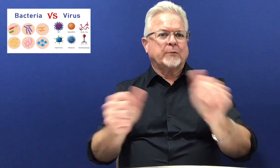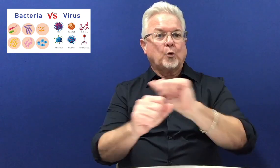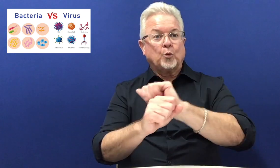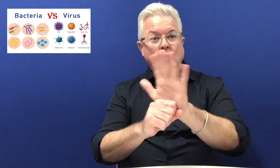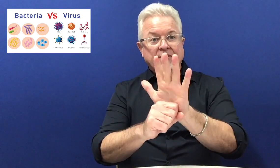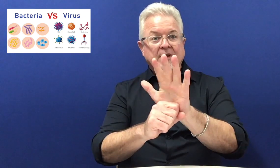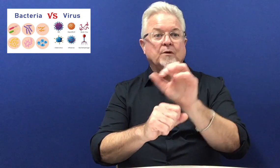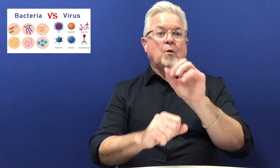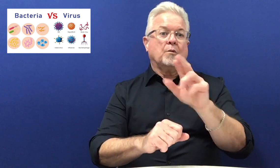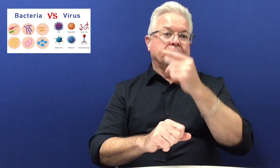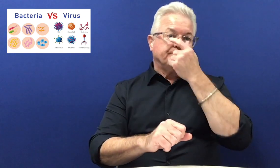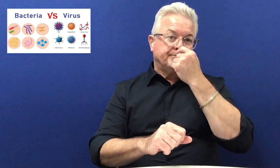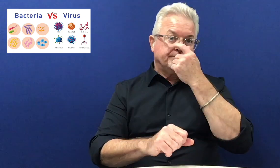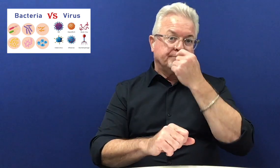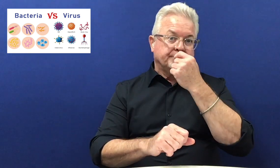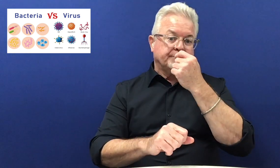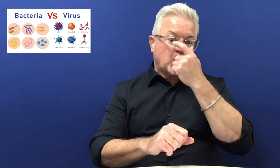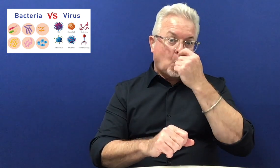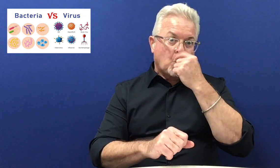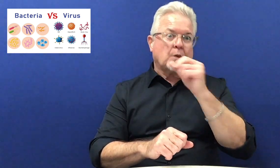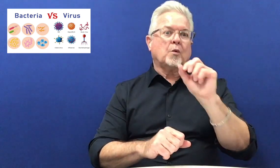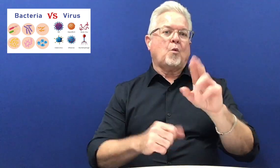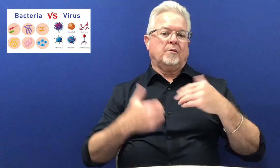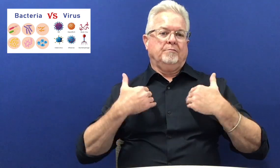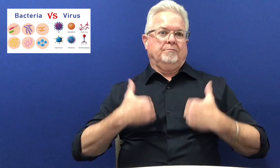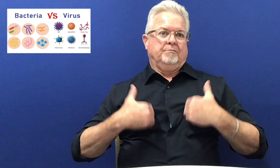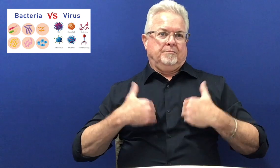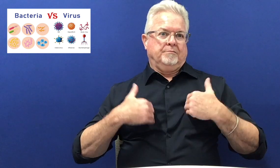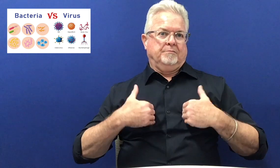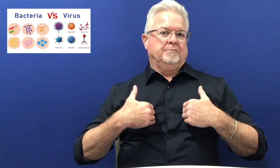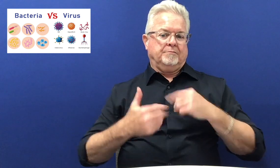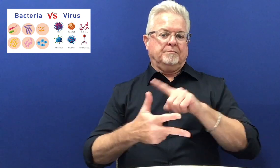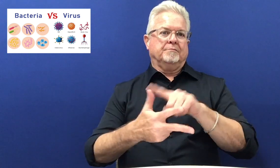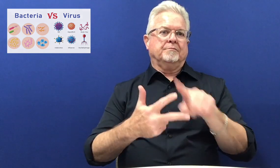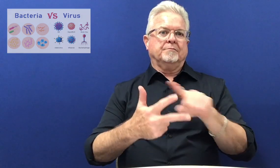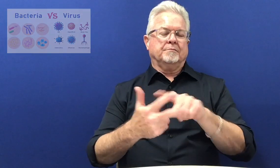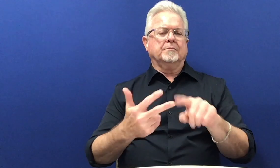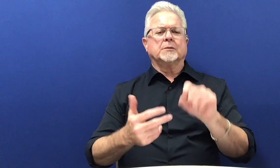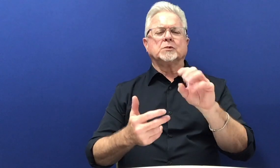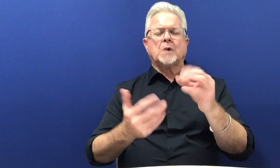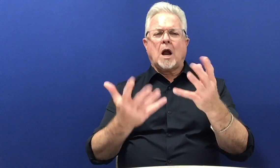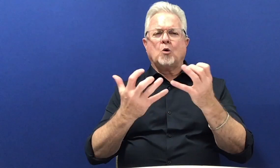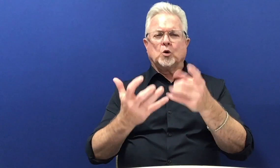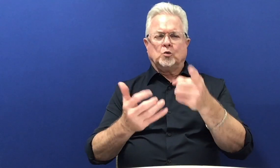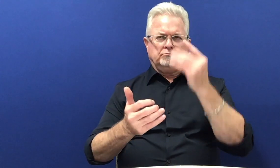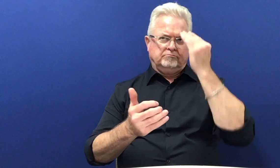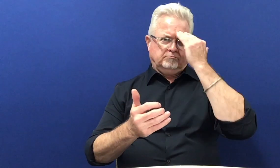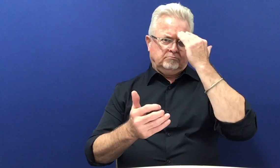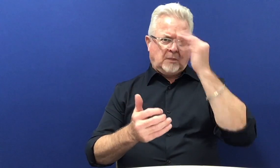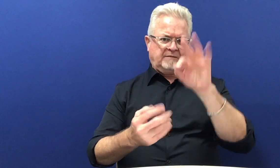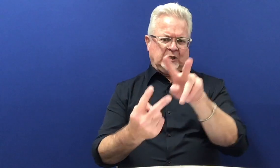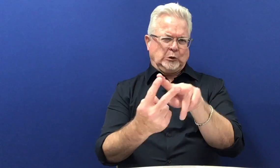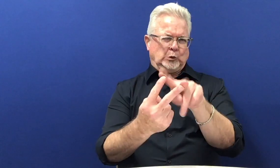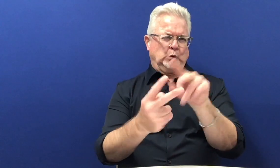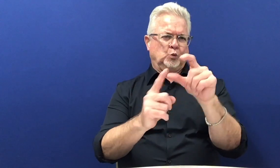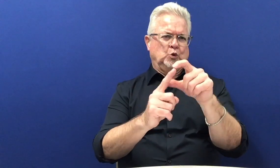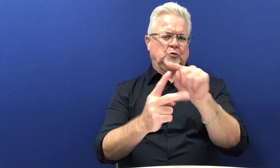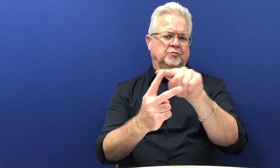before or after being vaccinated. For the common cold or even things like pneumonia, there may be antivirals that are